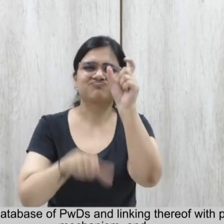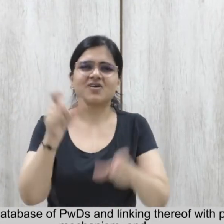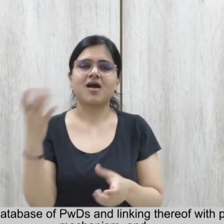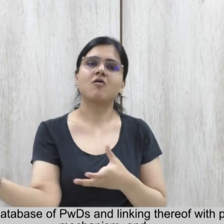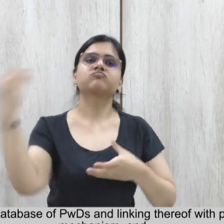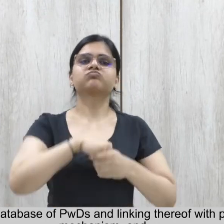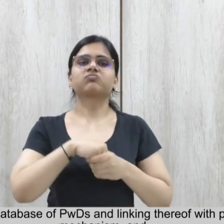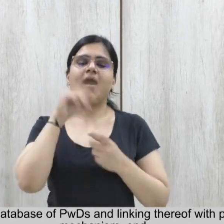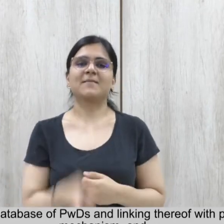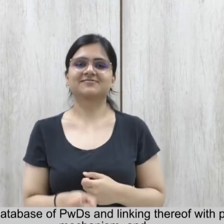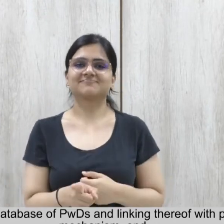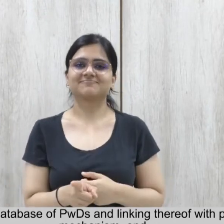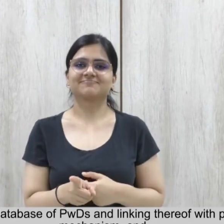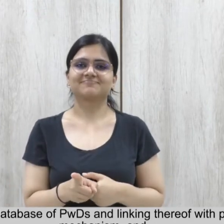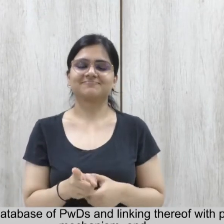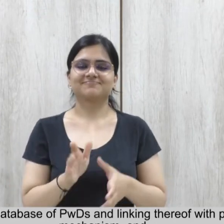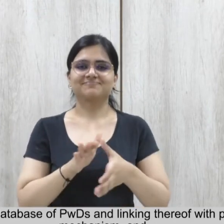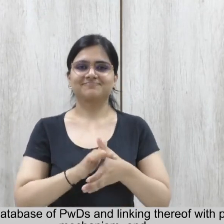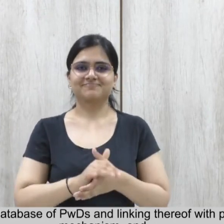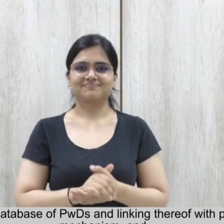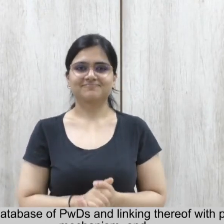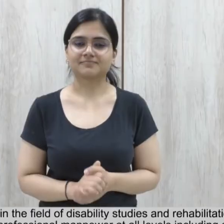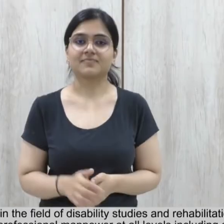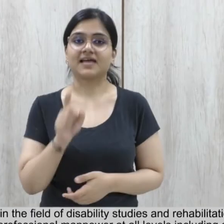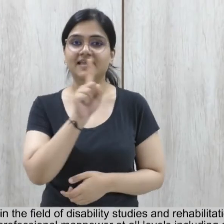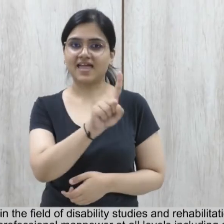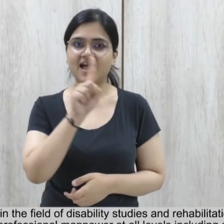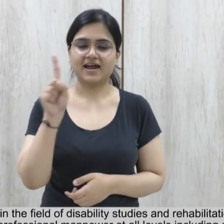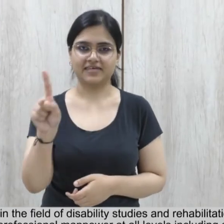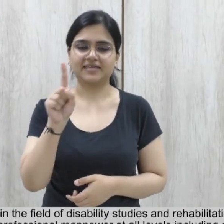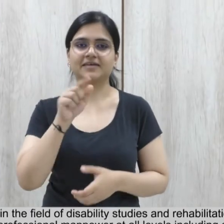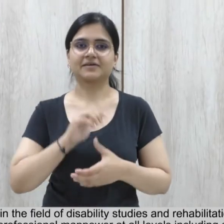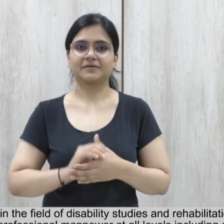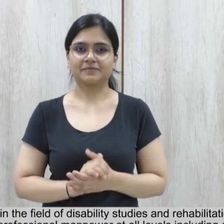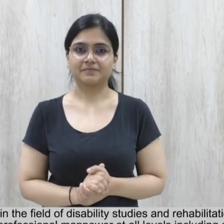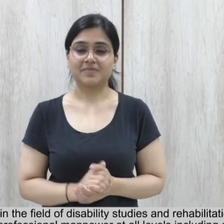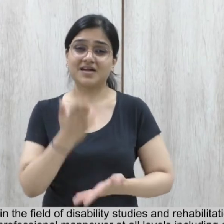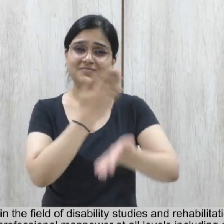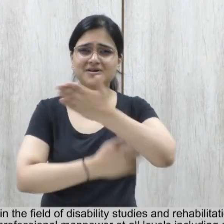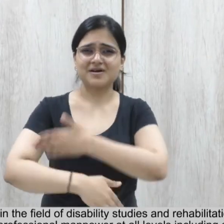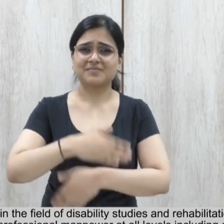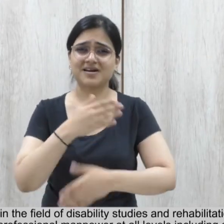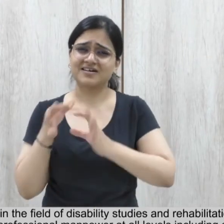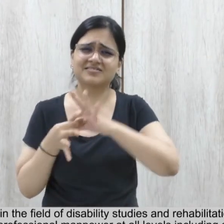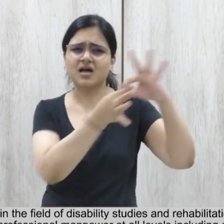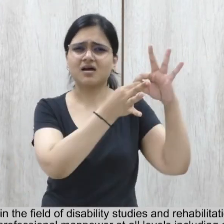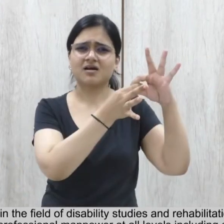And Eleventh Capacity development In the field